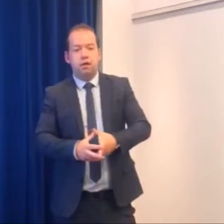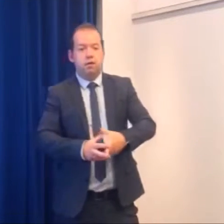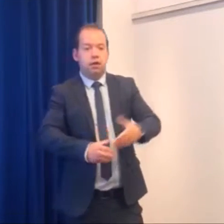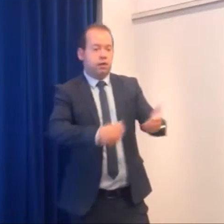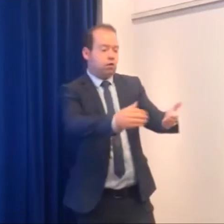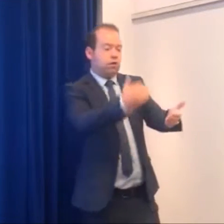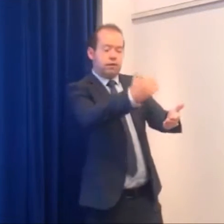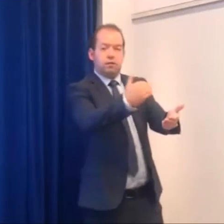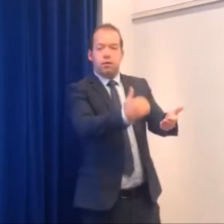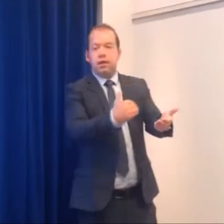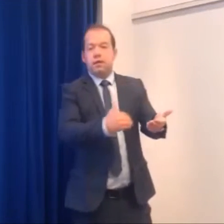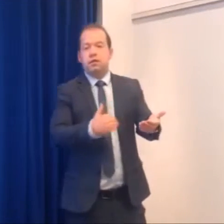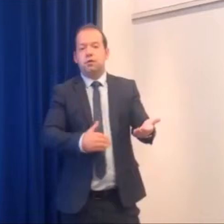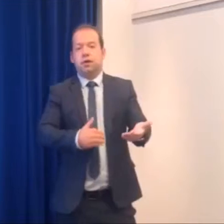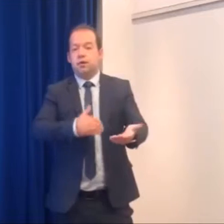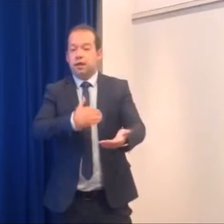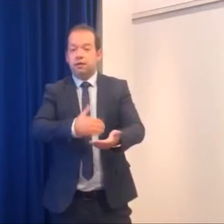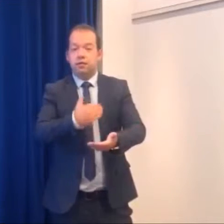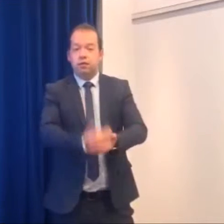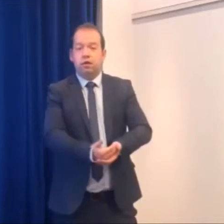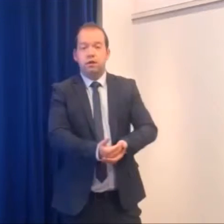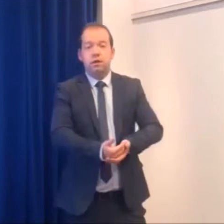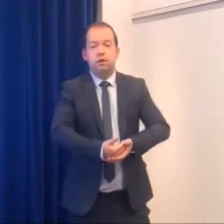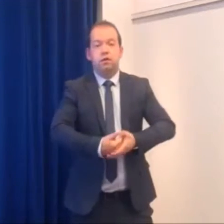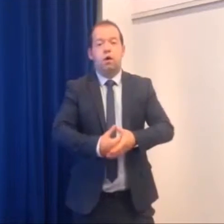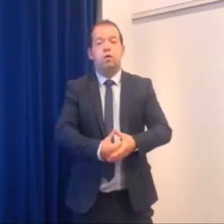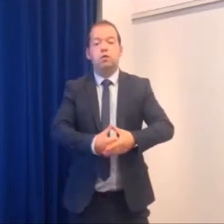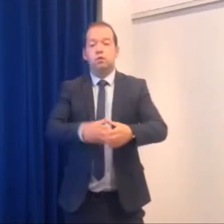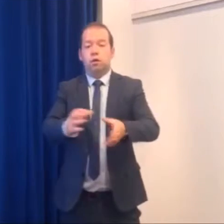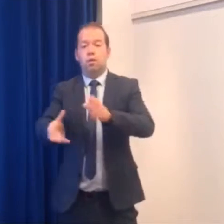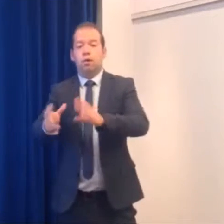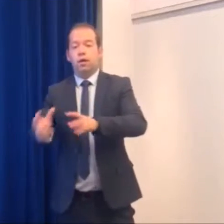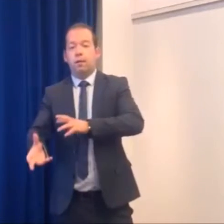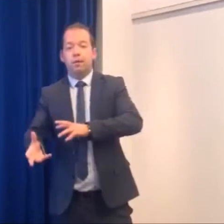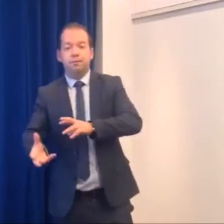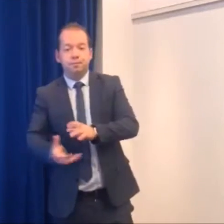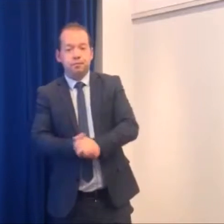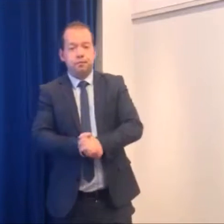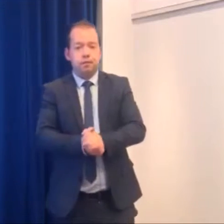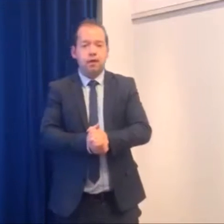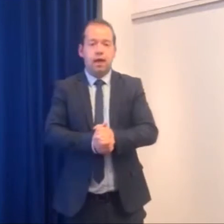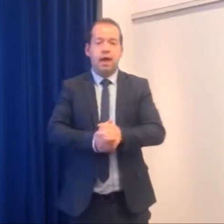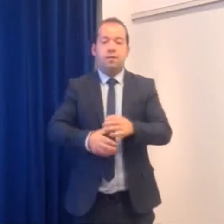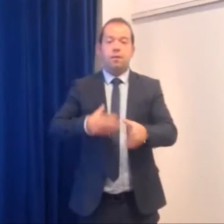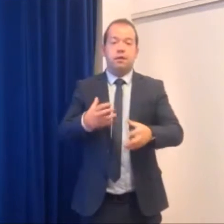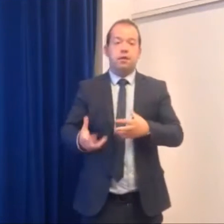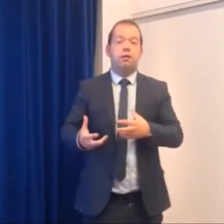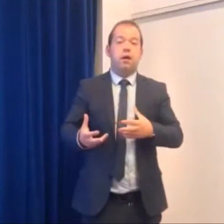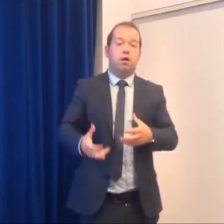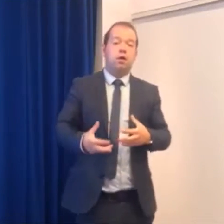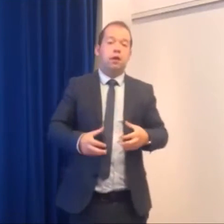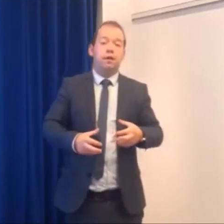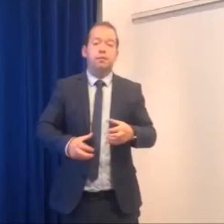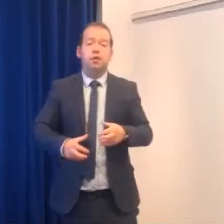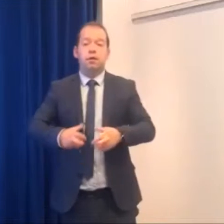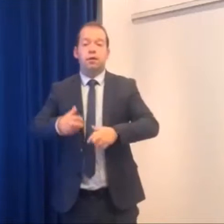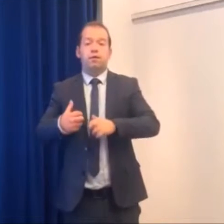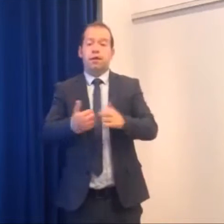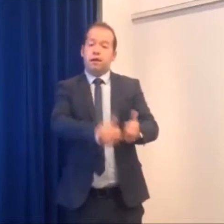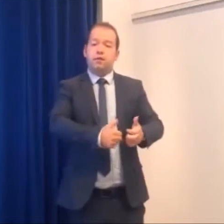but it's actually this is what we need to do now to get the results so what we'll do is we'll go bunny hopping and I'll be with you at all times you know if you get